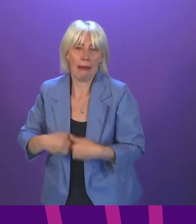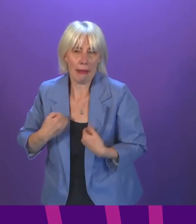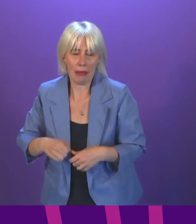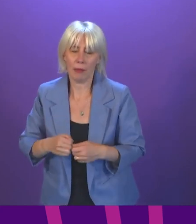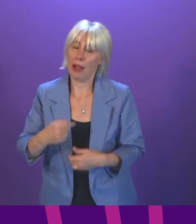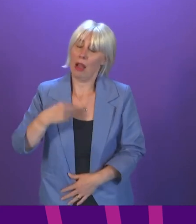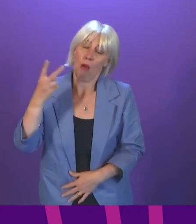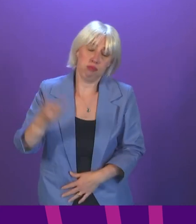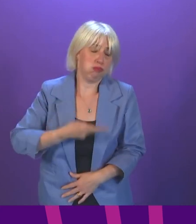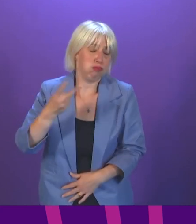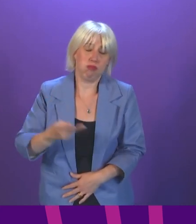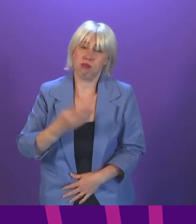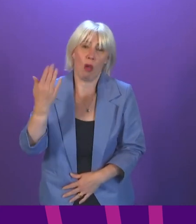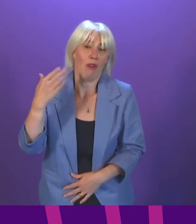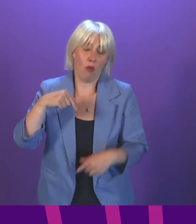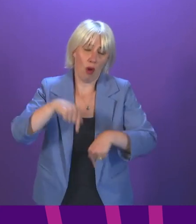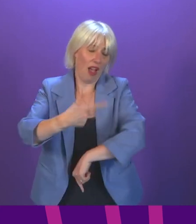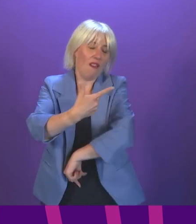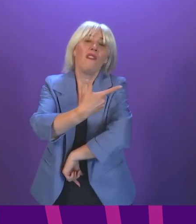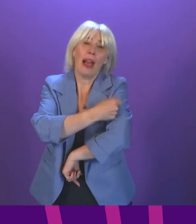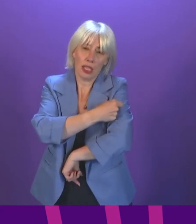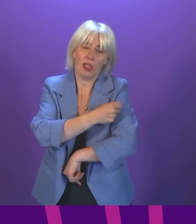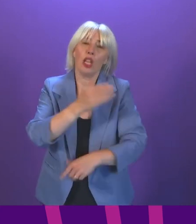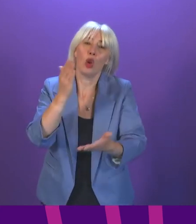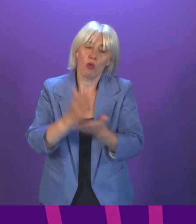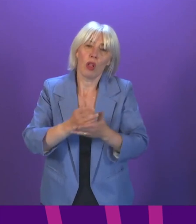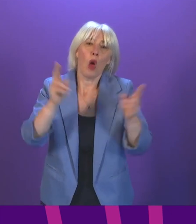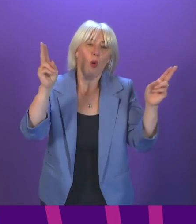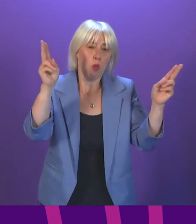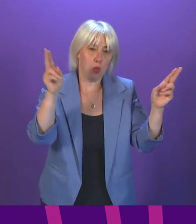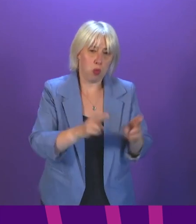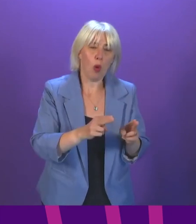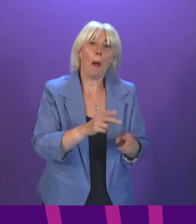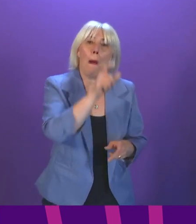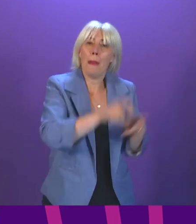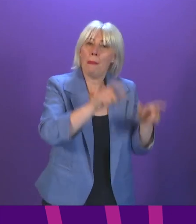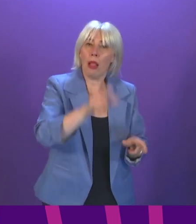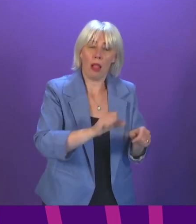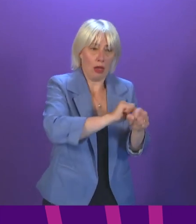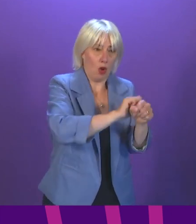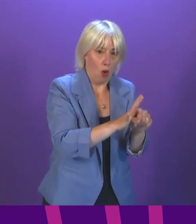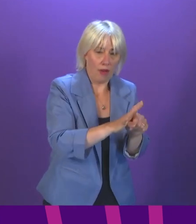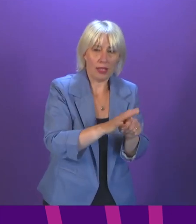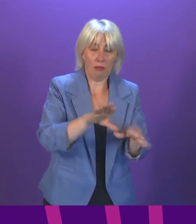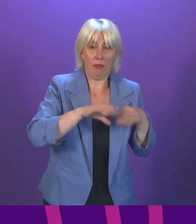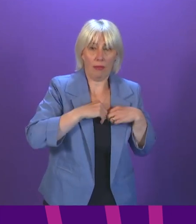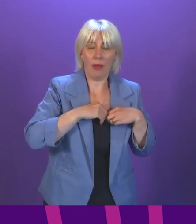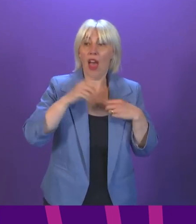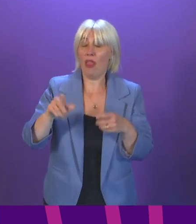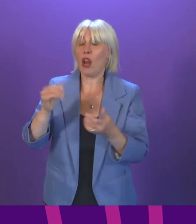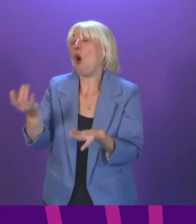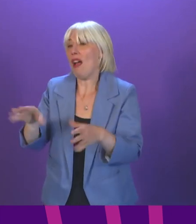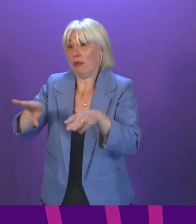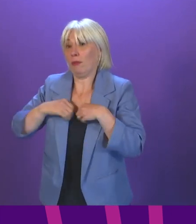narrated many times before, vaccination has significantly reduced the link between cases of COVID and serious health harm from